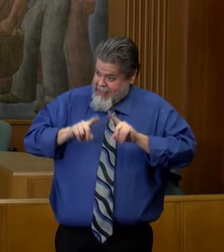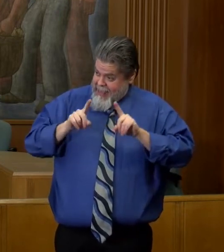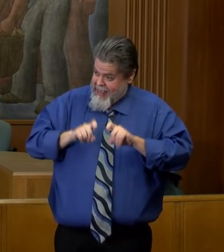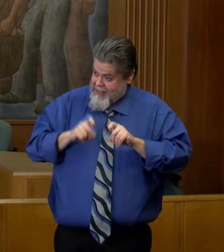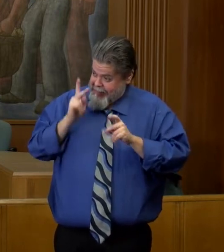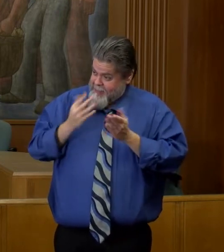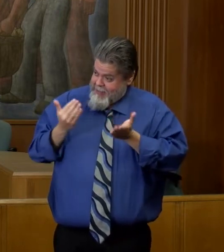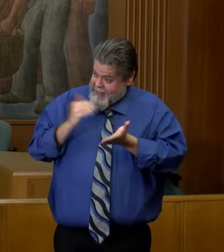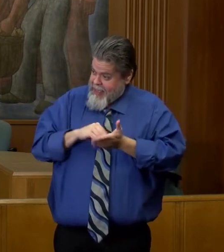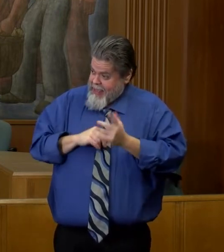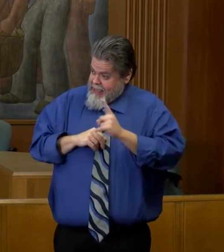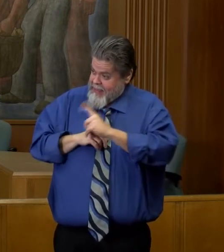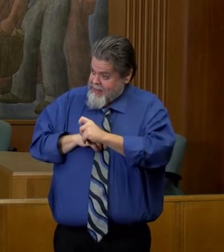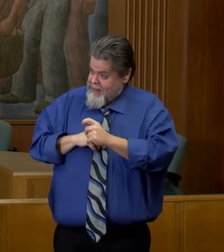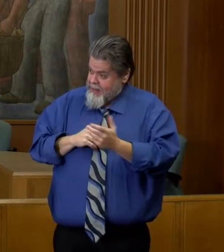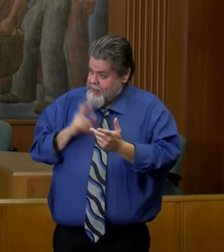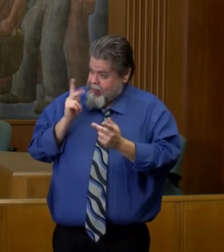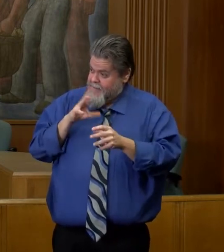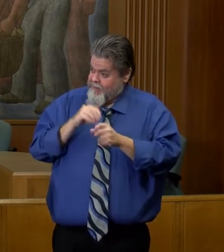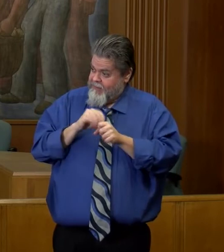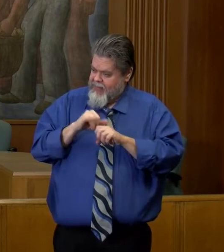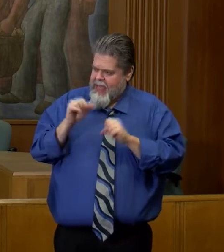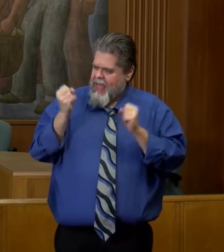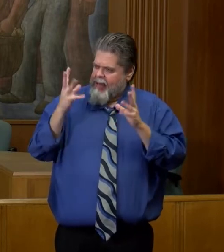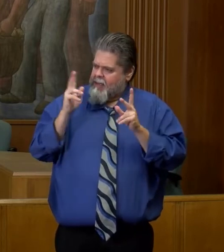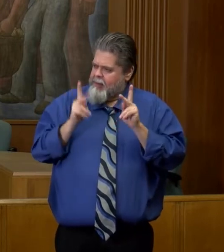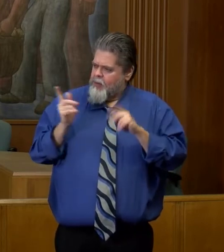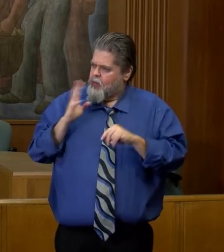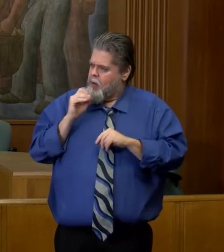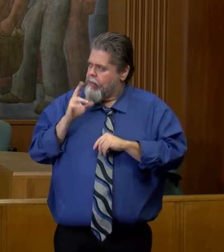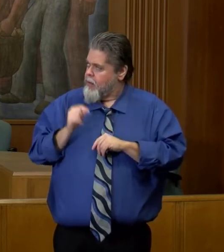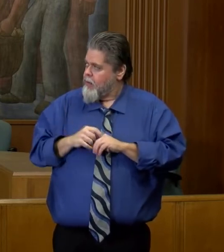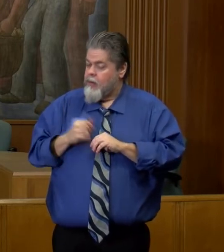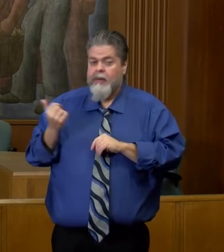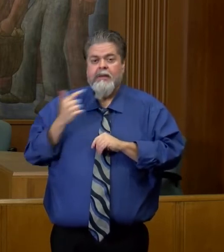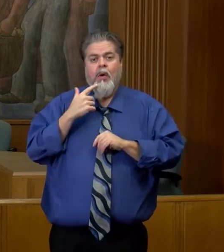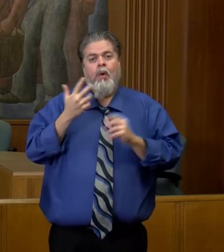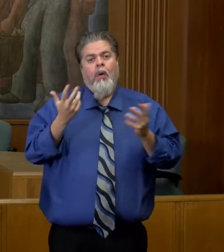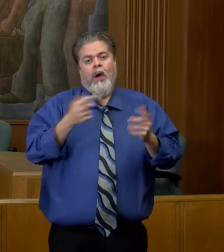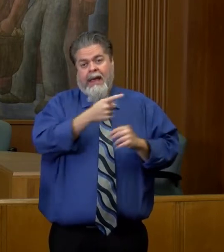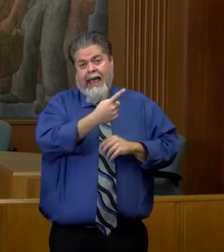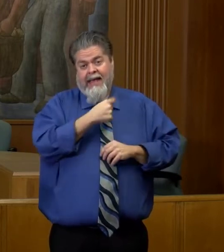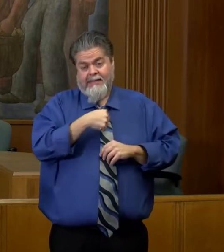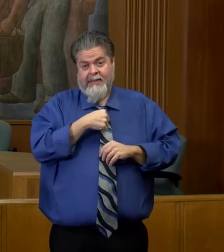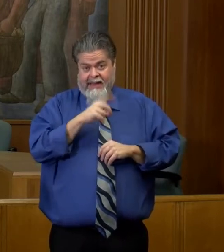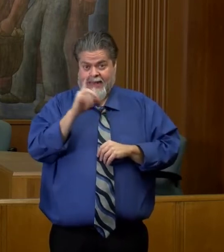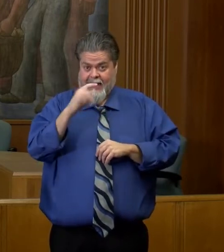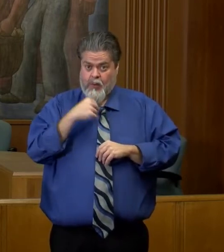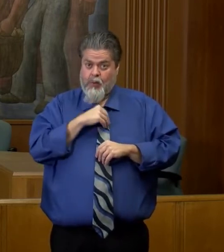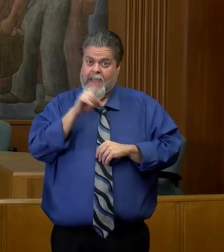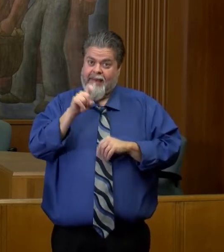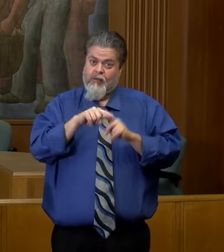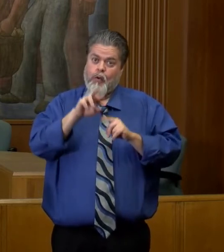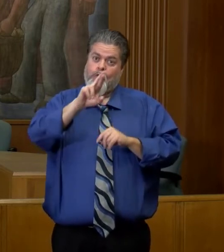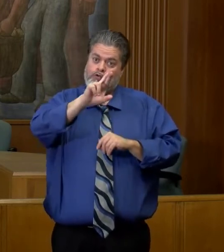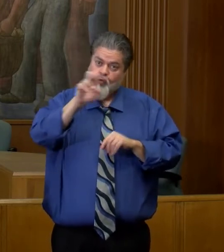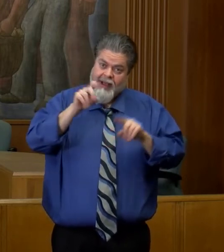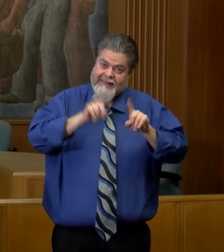up on that, are retesting everybody? Who's involved in that? And how can people... Right. So the question is, are we retesting?